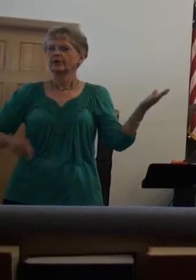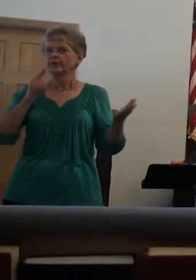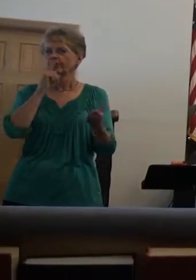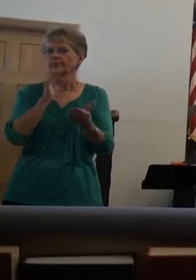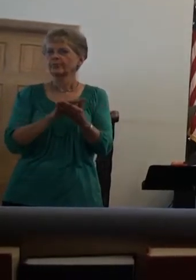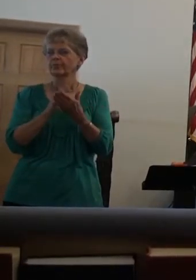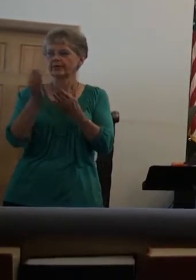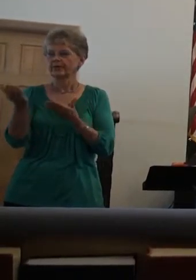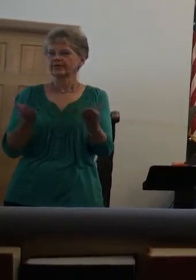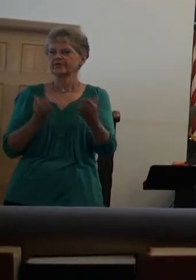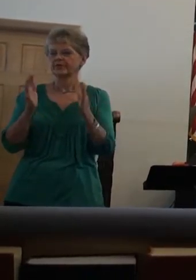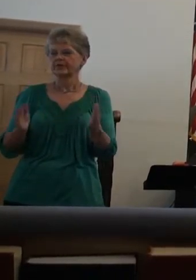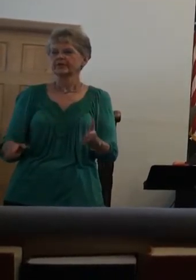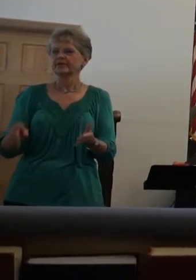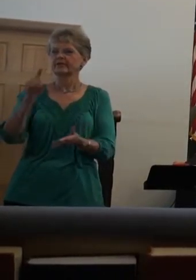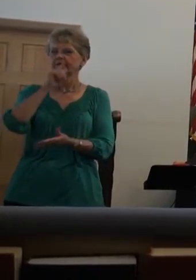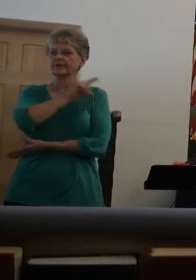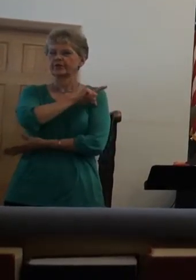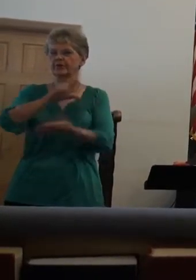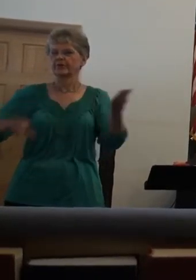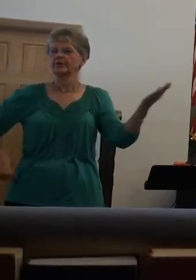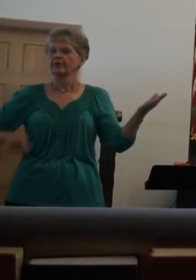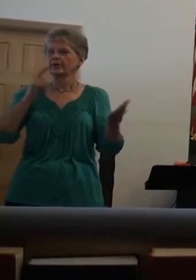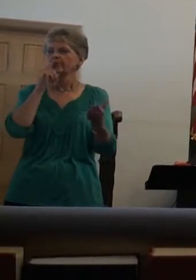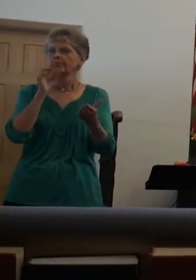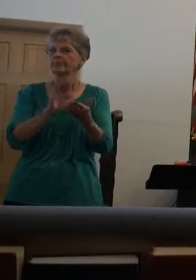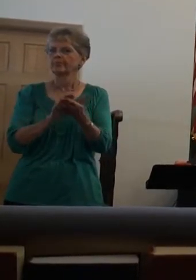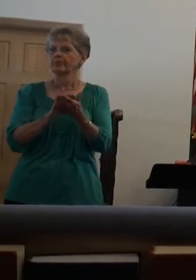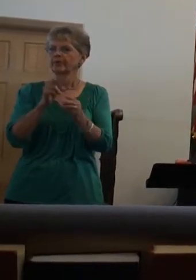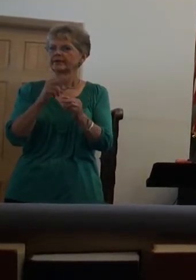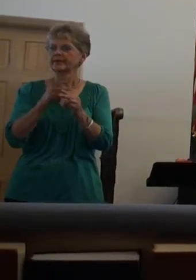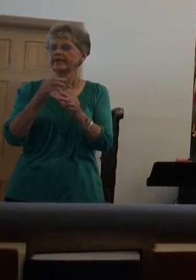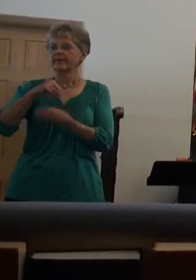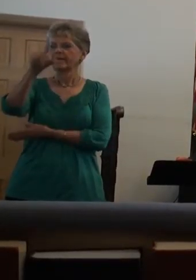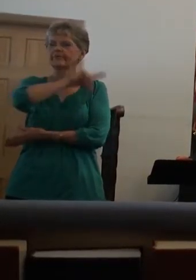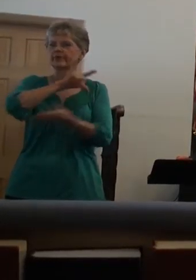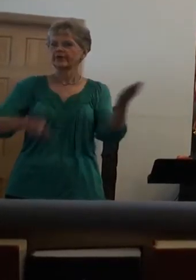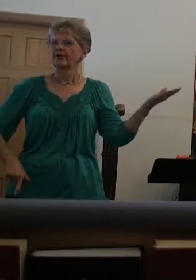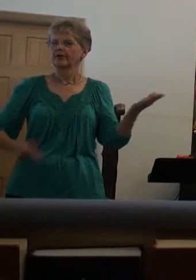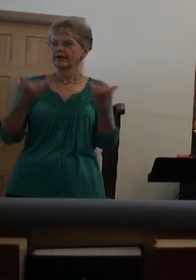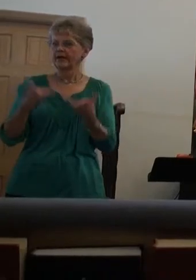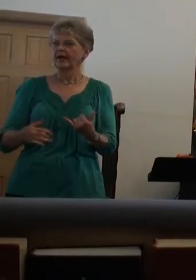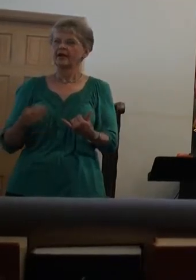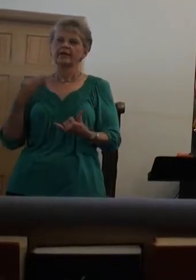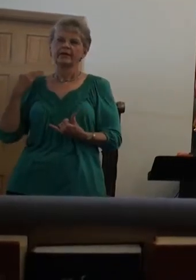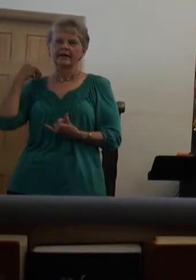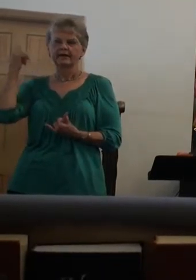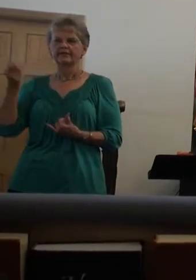Lord. Praise the name of the Lord. Let the name of the Lord be praised, both now and forevermore.